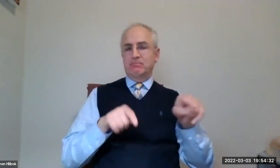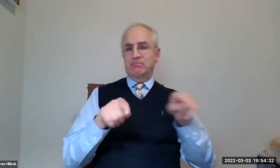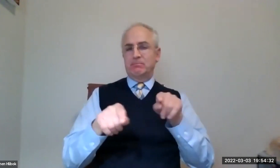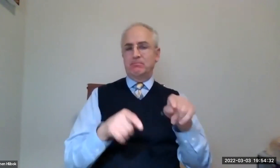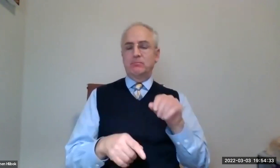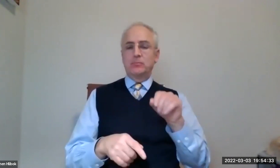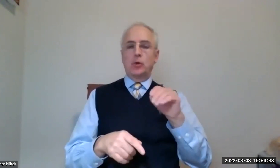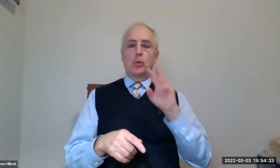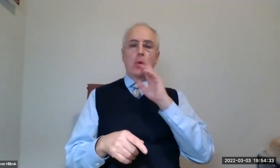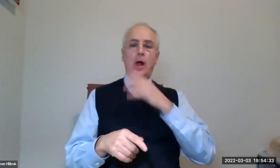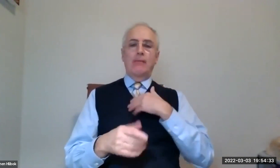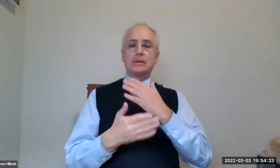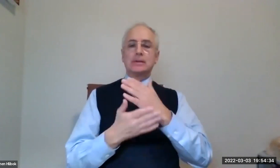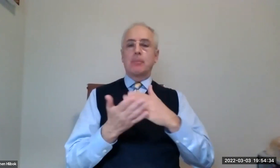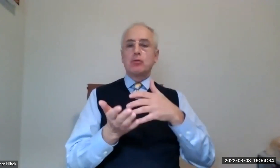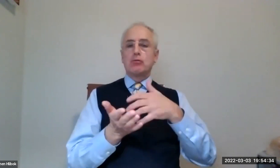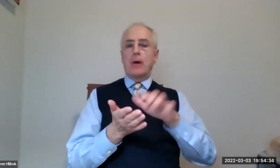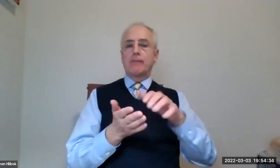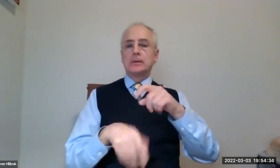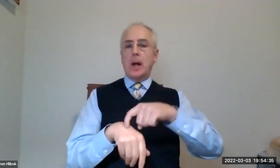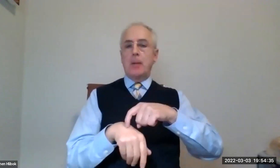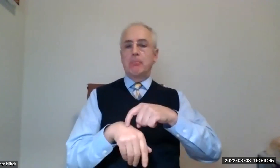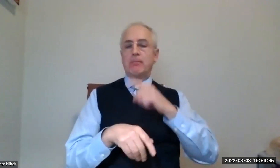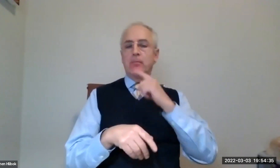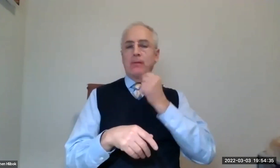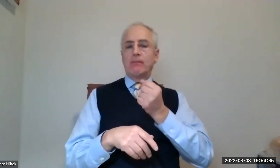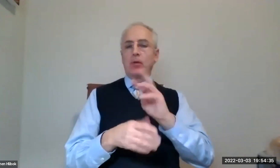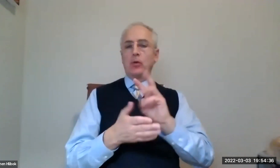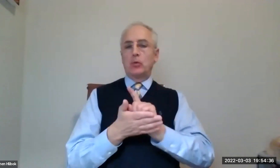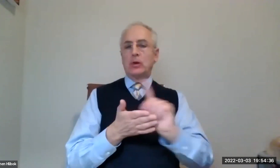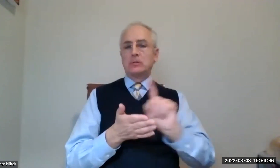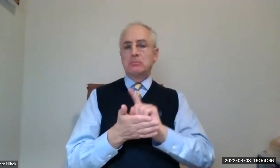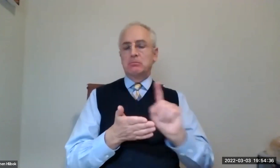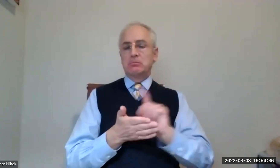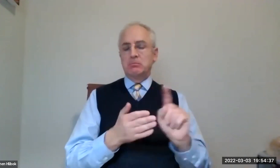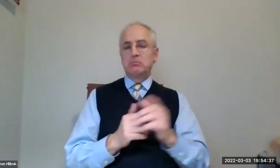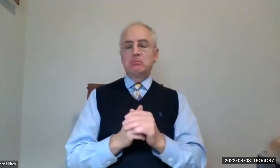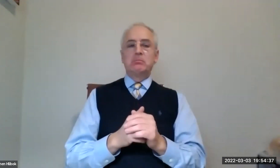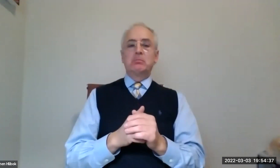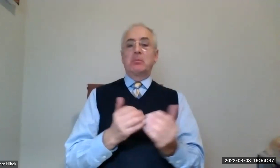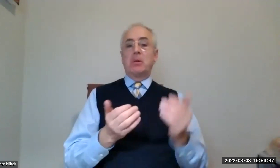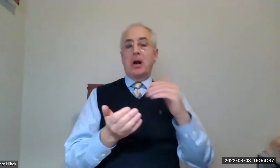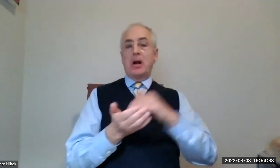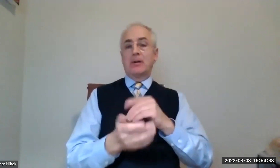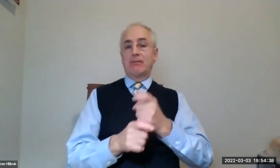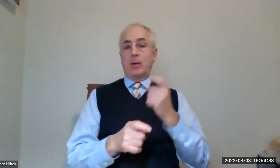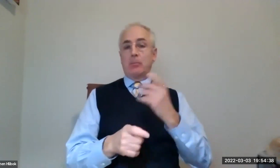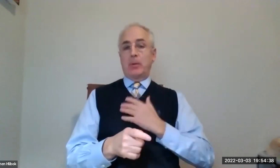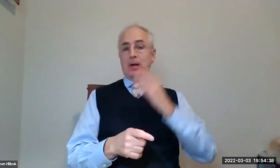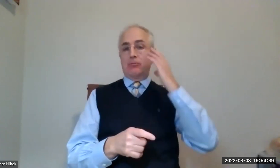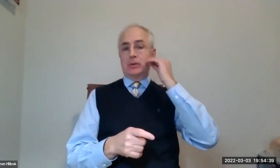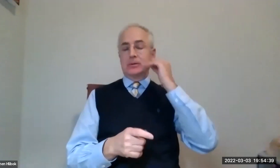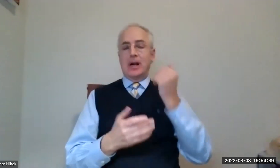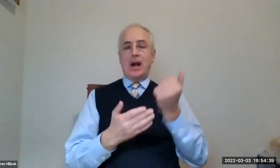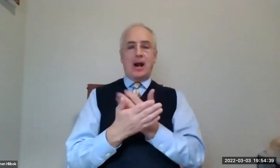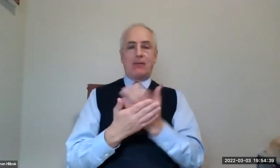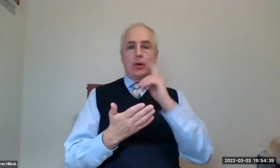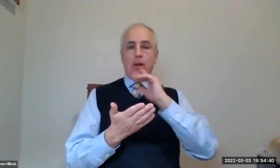rising so quickly. We also are having some, we've, you know, we've had some rough times the past few weeks. And from my